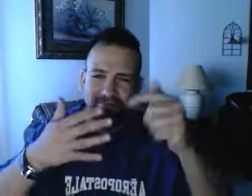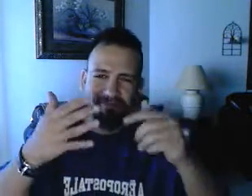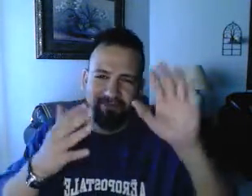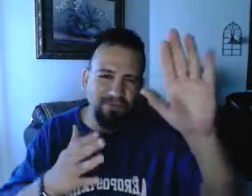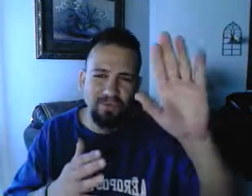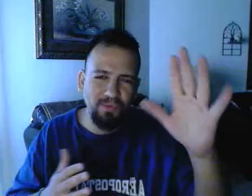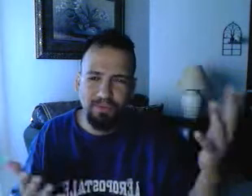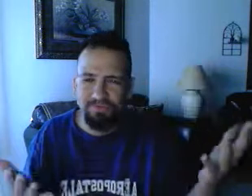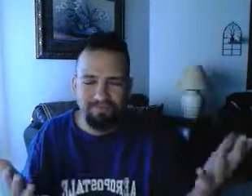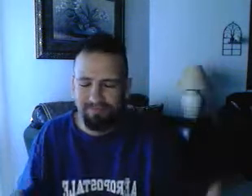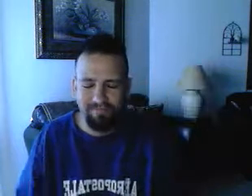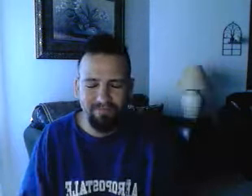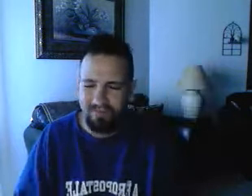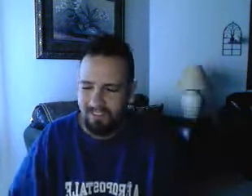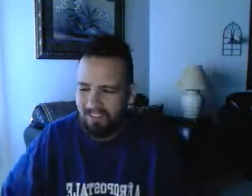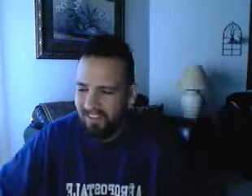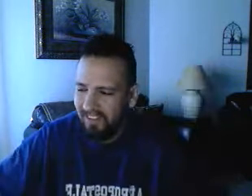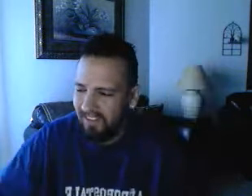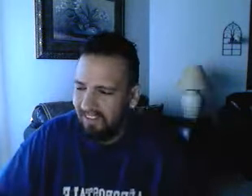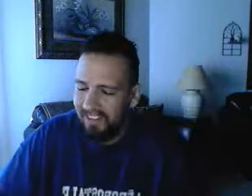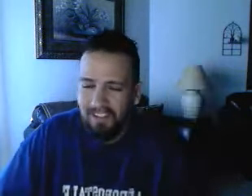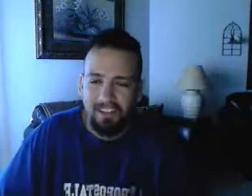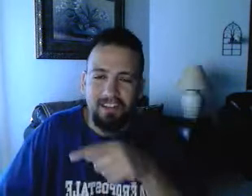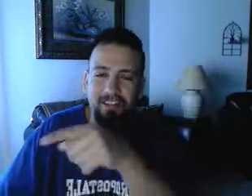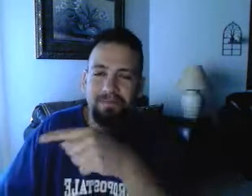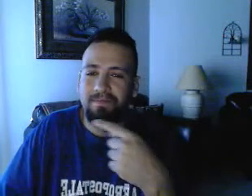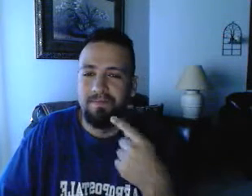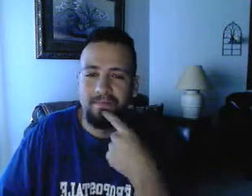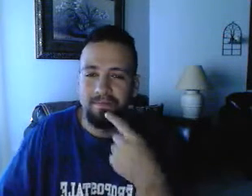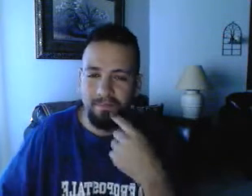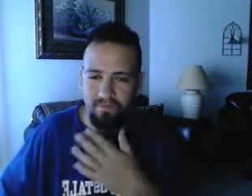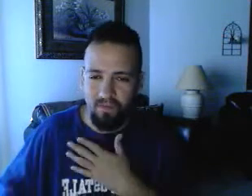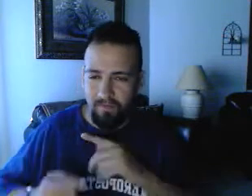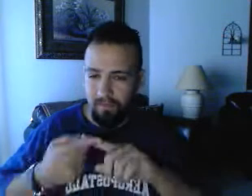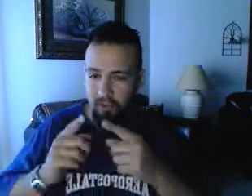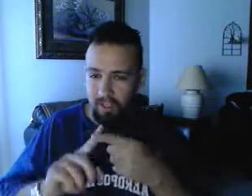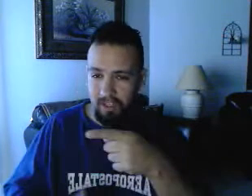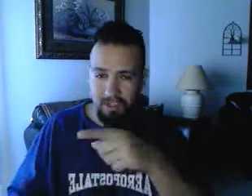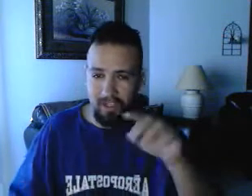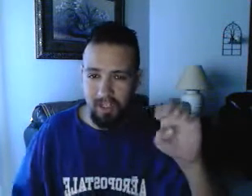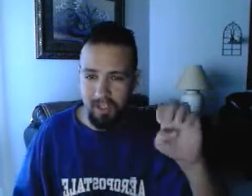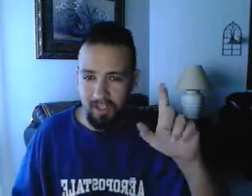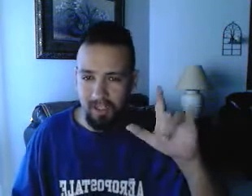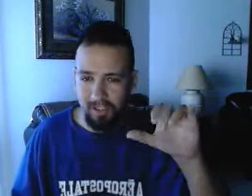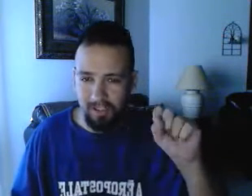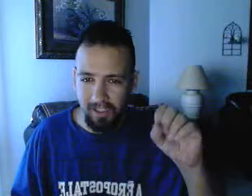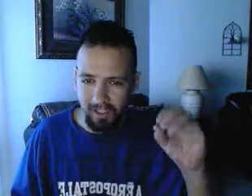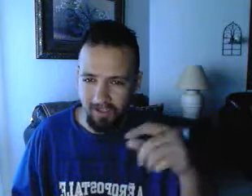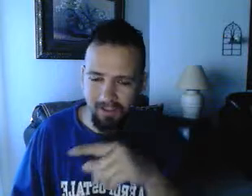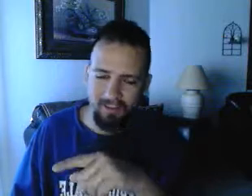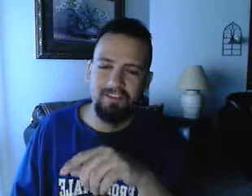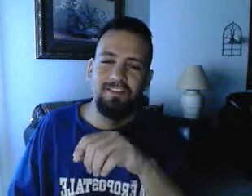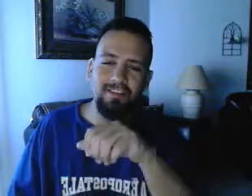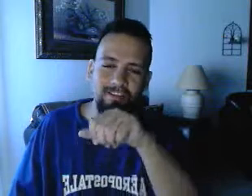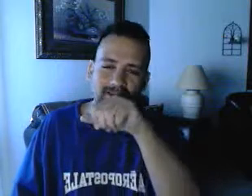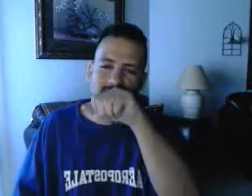friends in this day.